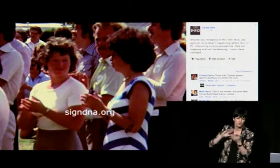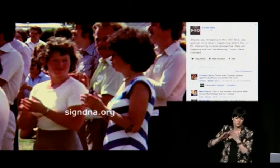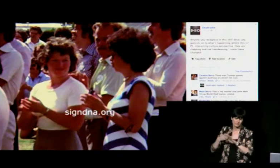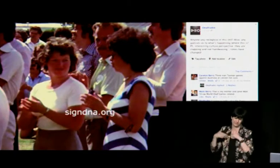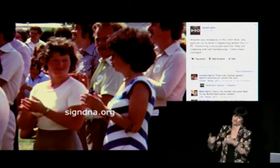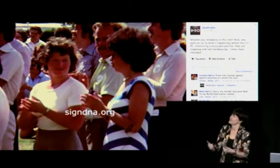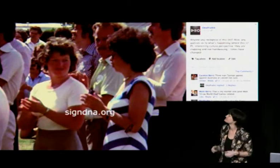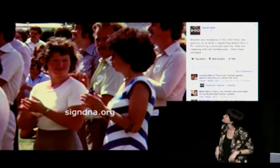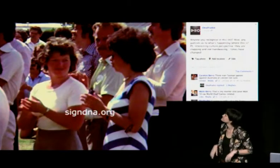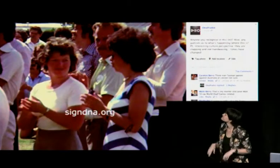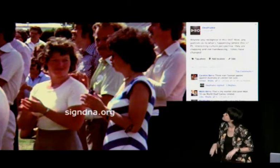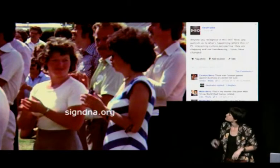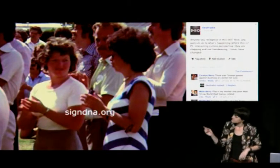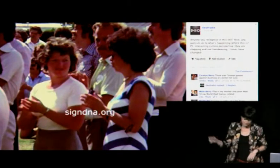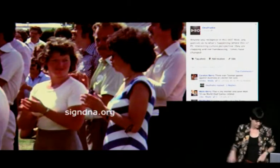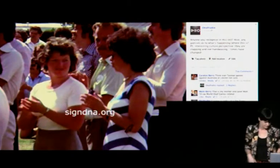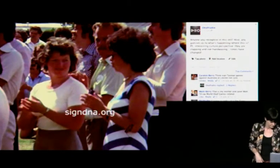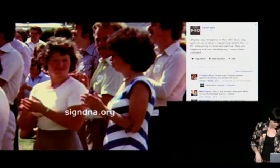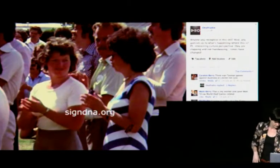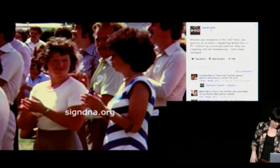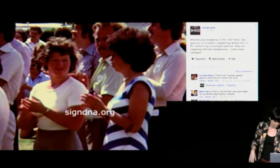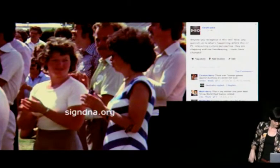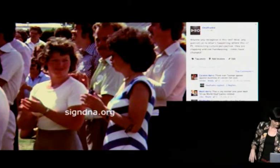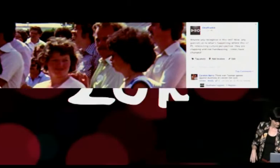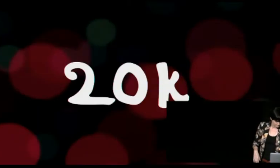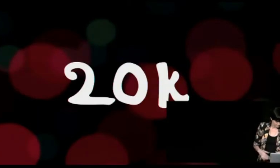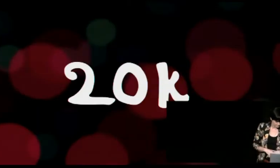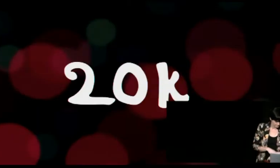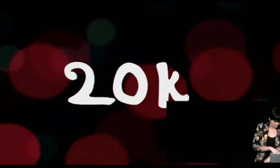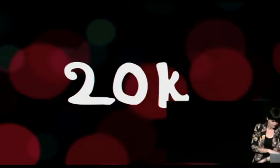some assistance from the community in terms of identifying people and events